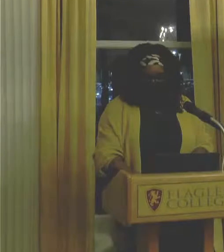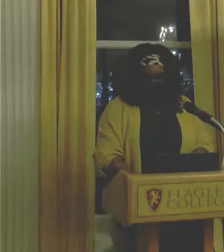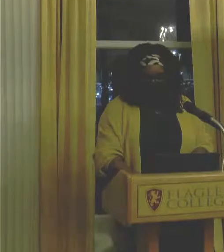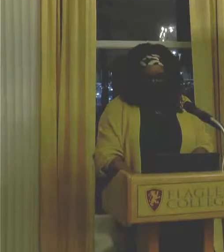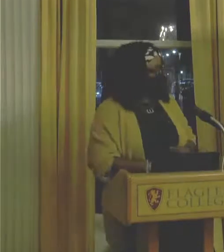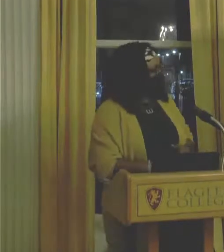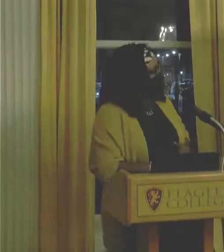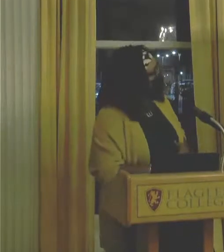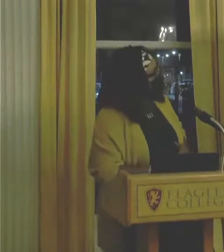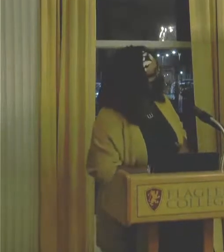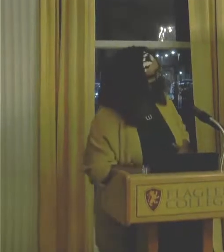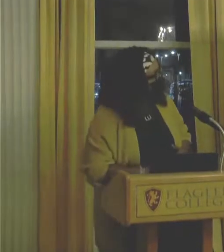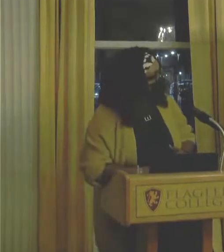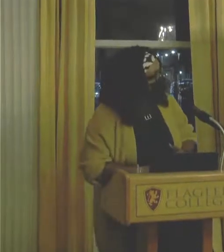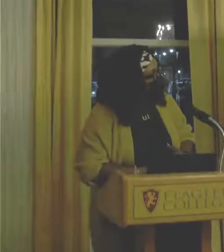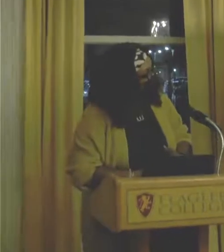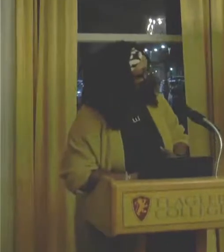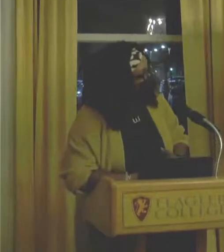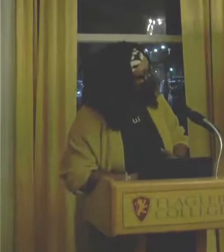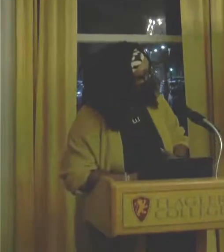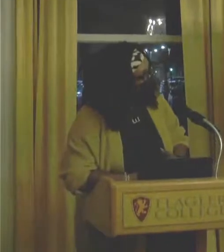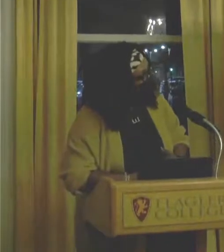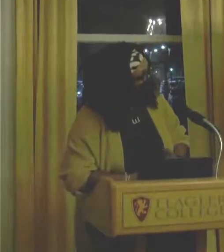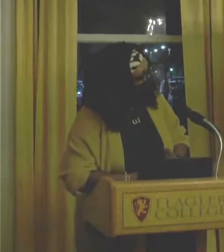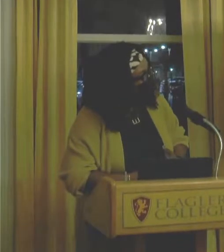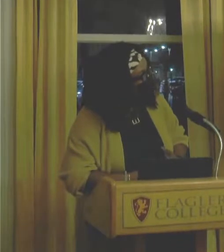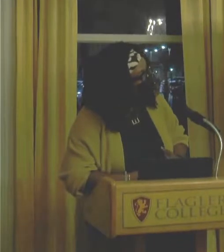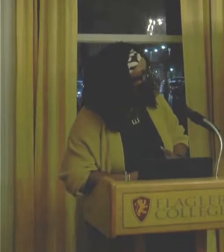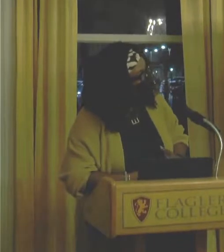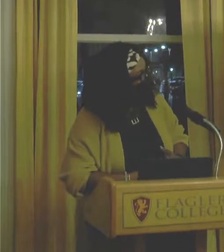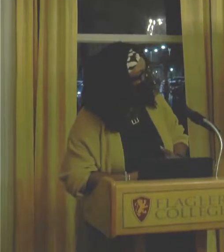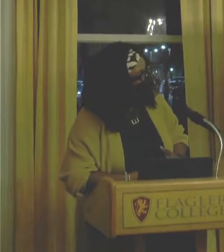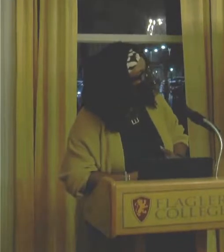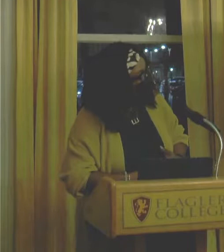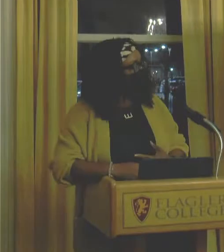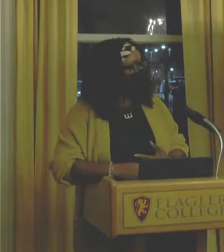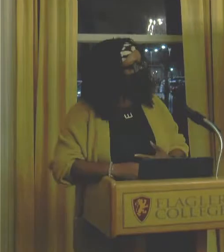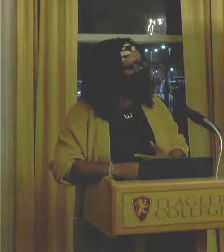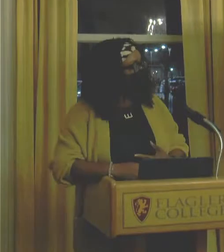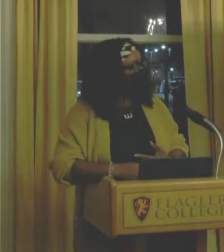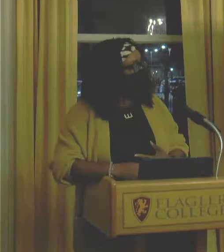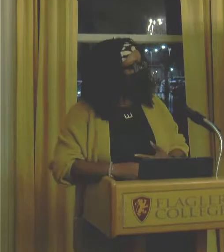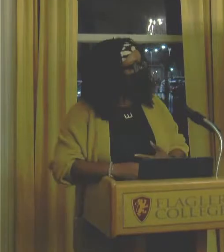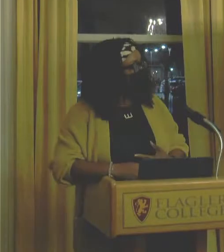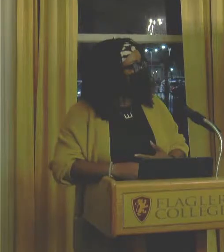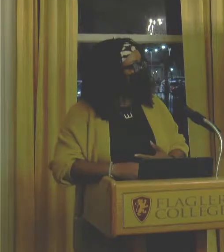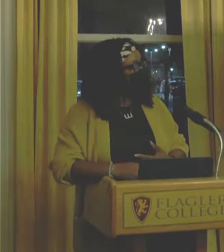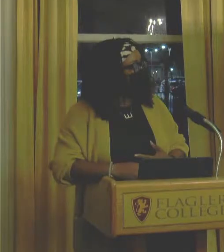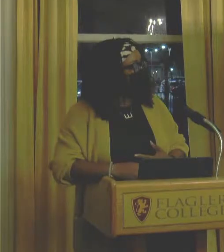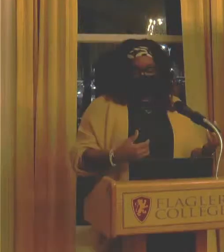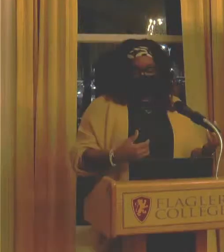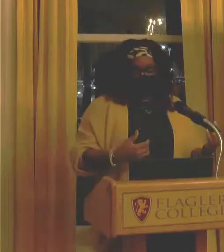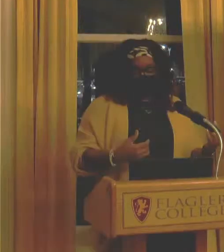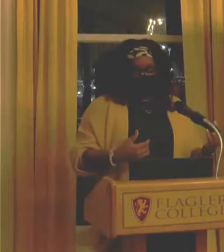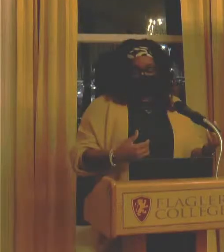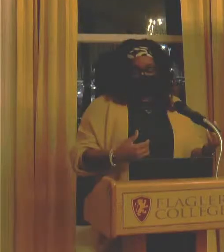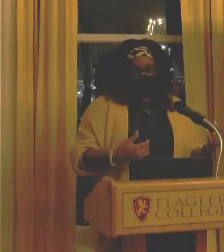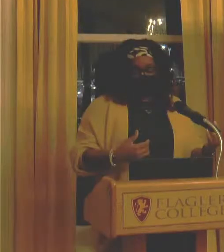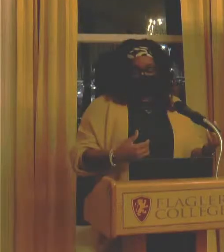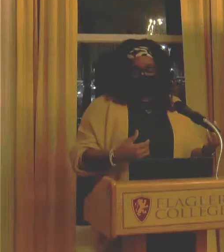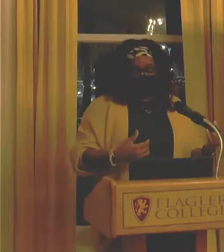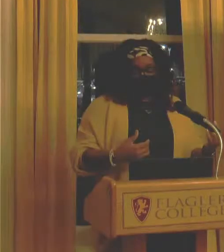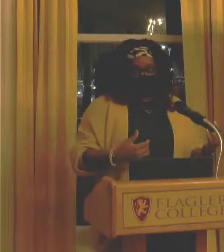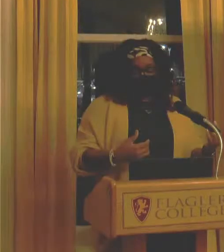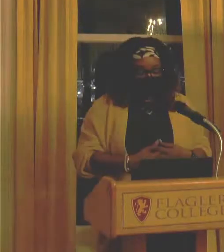images that you see behind me in that picture, is two paintings that I did featuring my